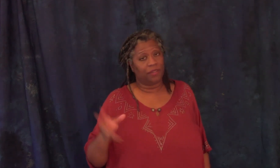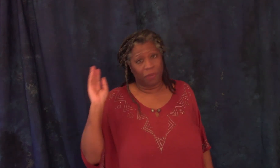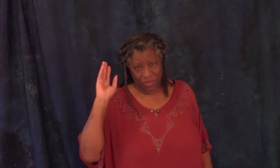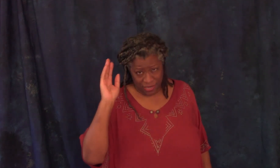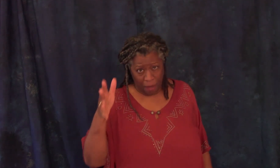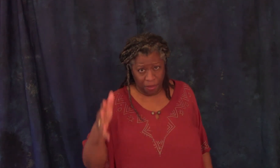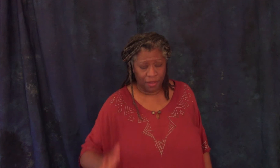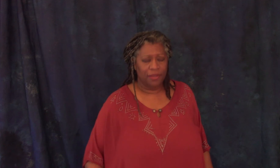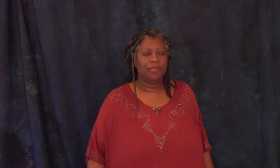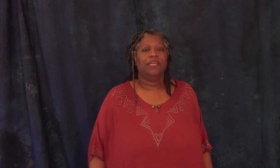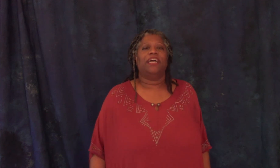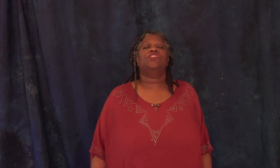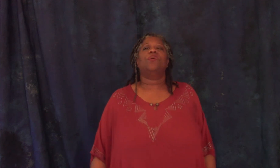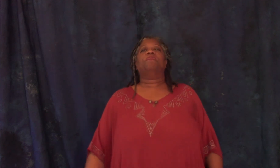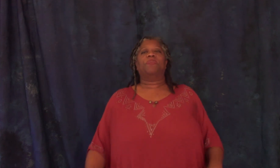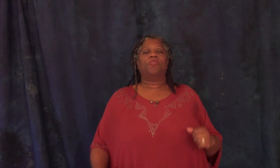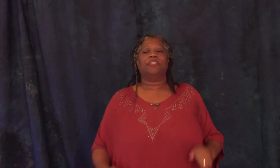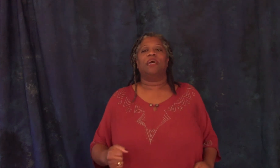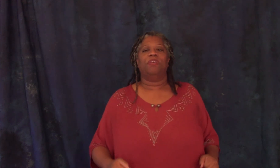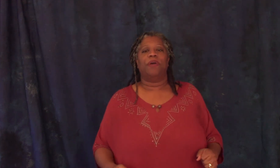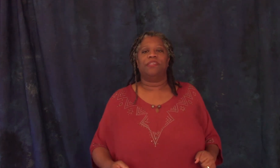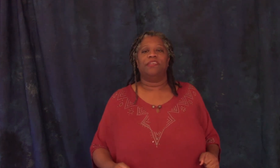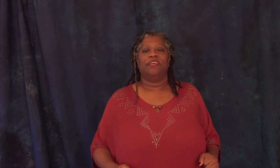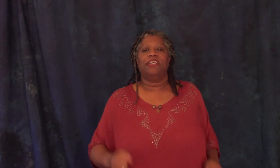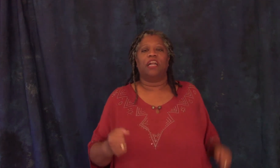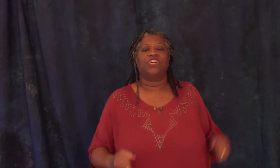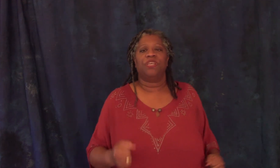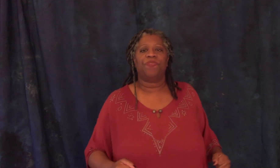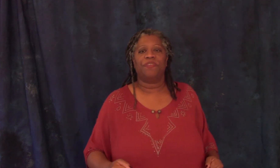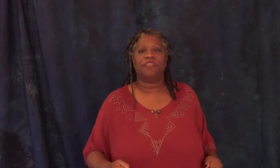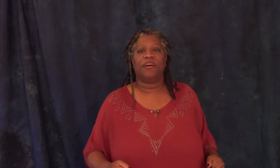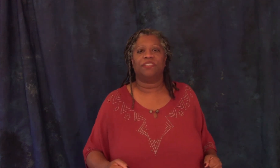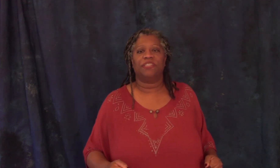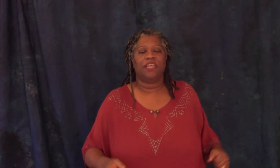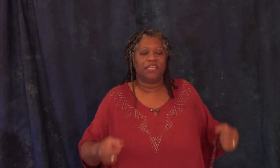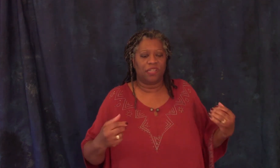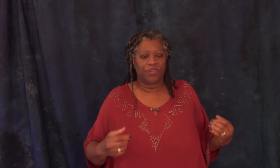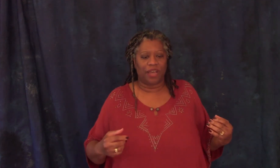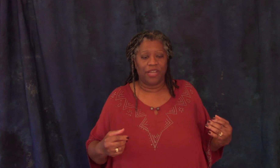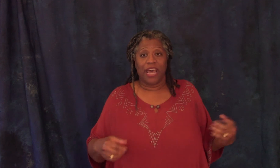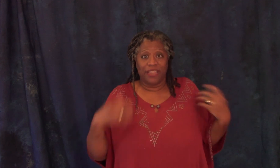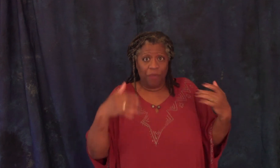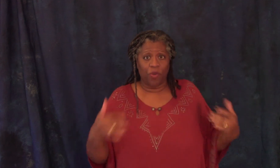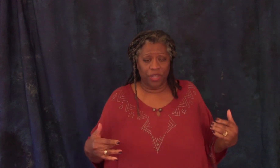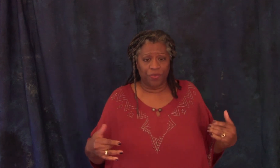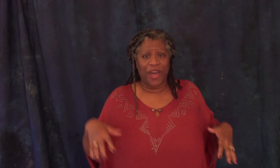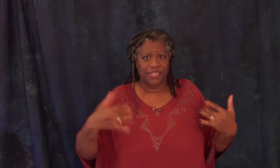but he wasn't dumb and so the next time he went he got just in front of his advisors and then he slowed down and they were going a little fast they